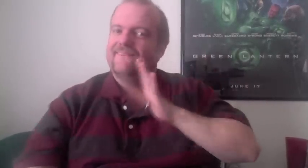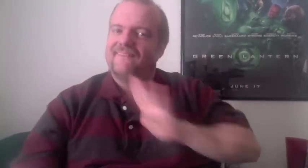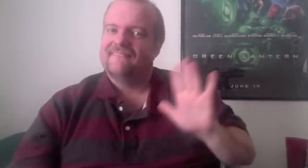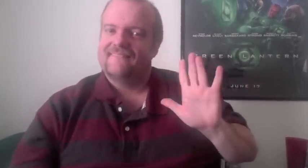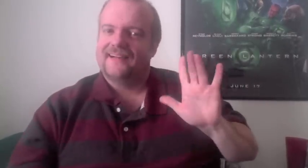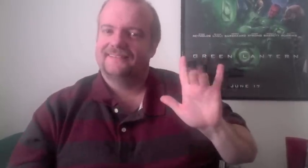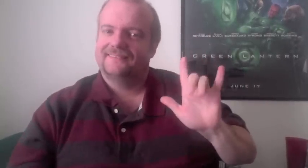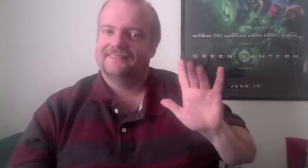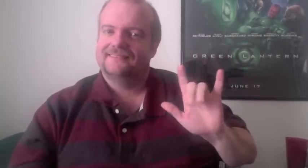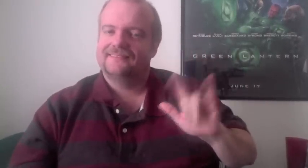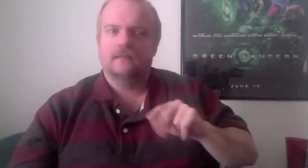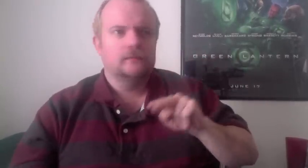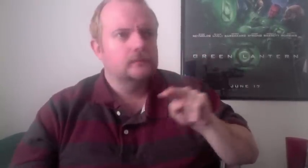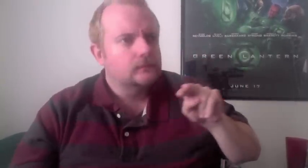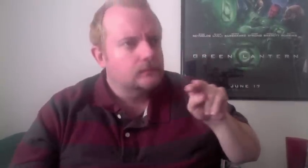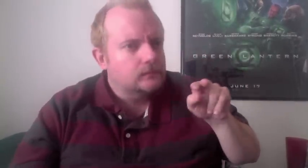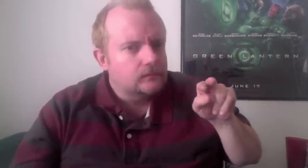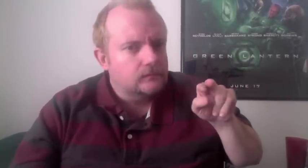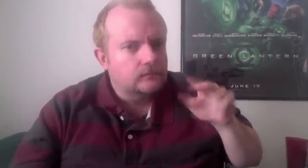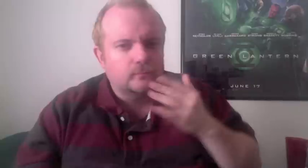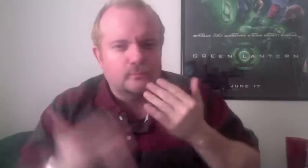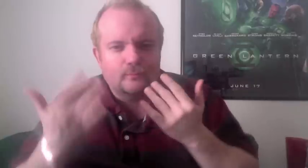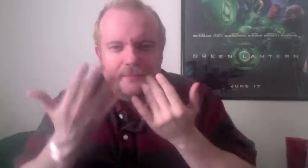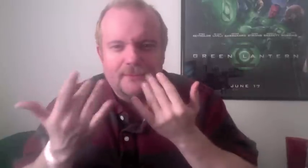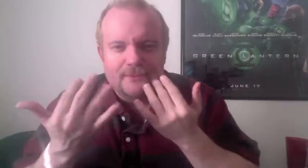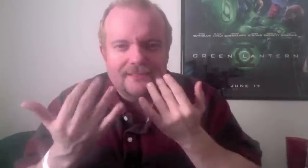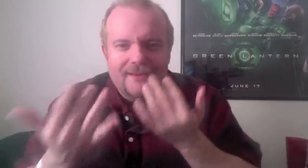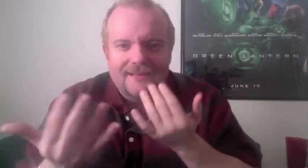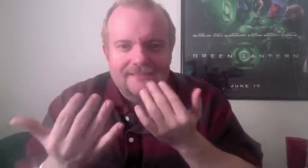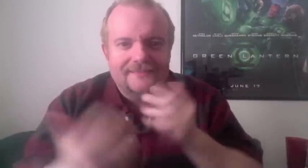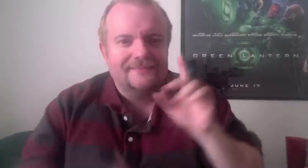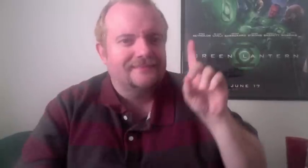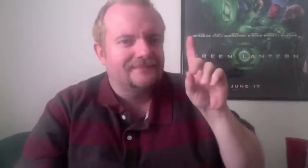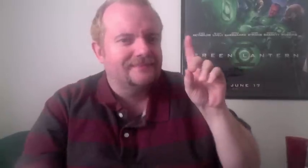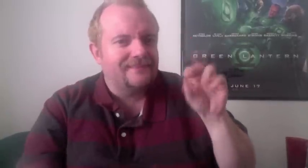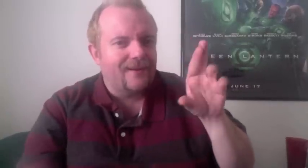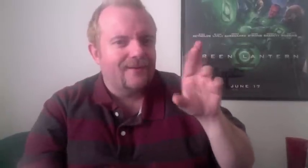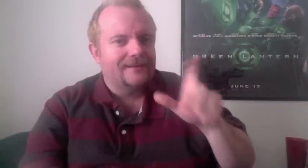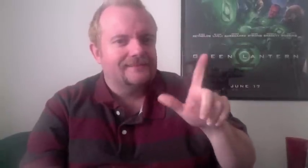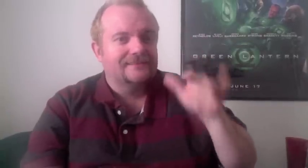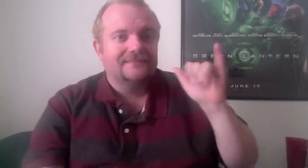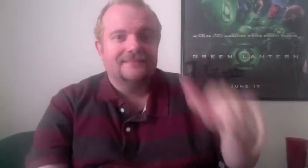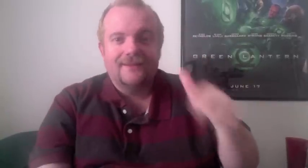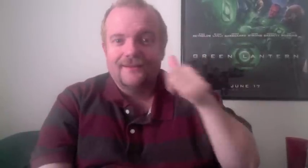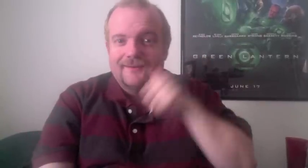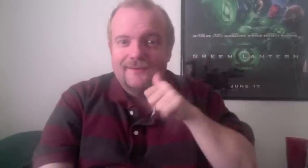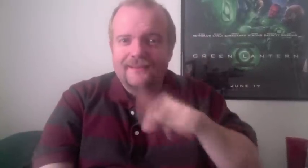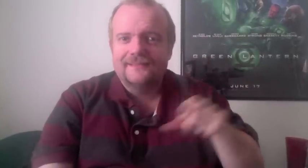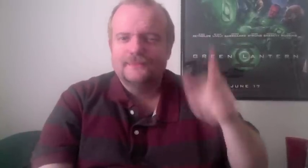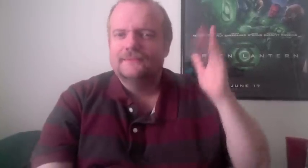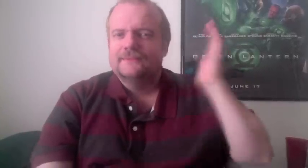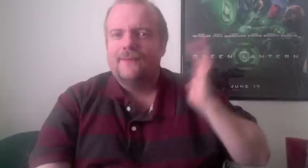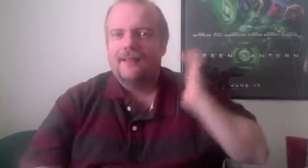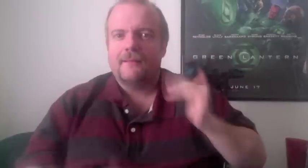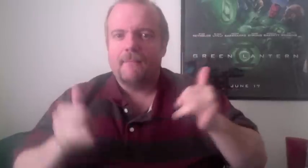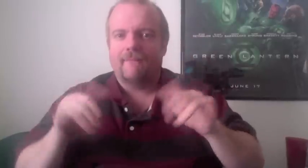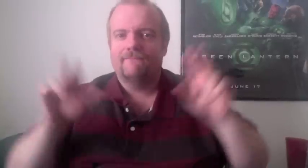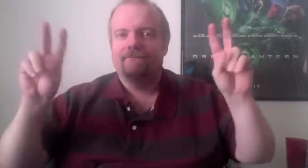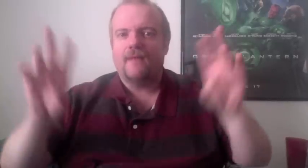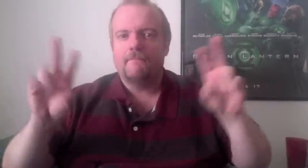had latched the bottom lock, and he was secured in there that he couldn't get out. No one else had been in that shop. That really scared us because we know that the